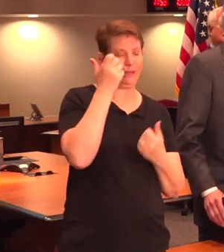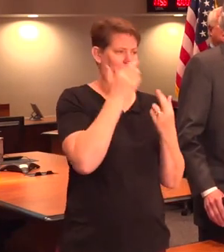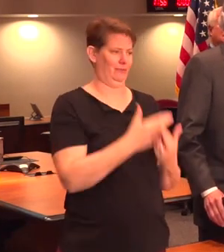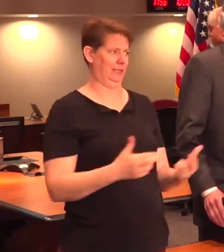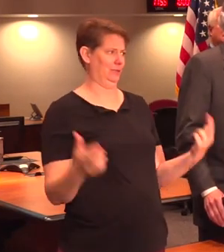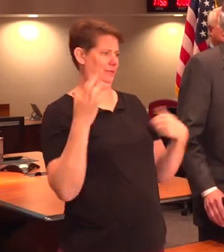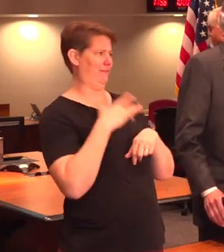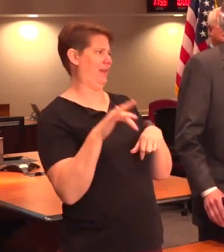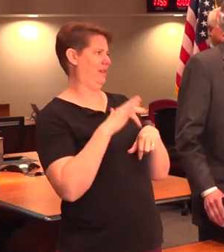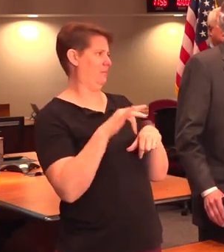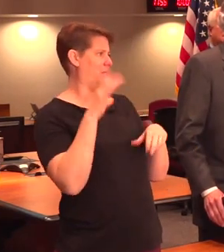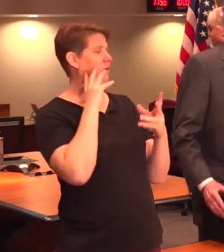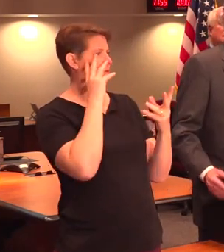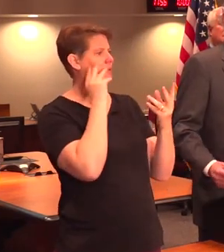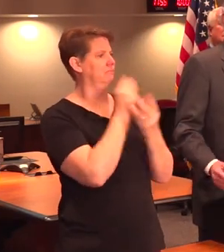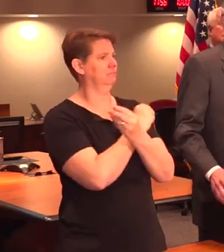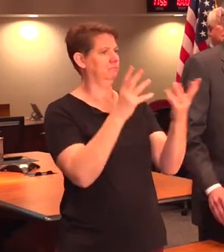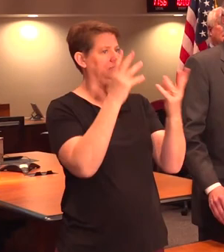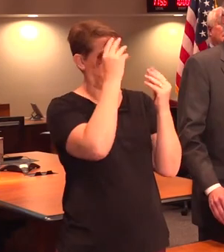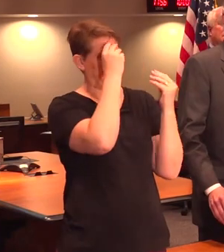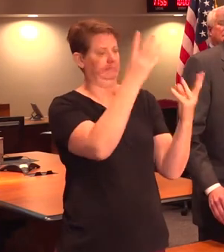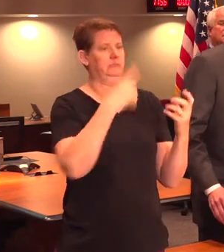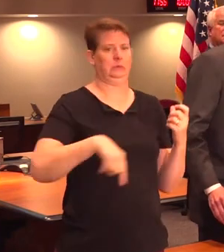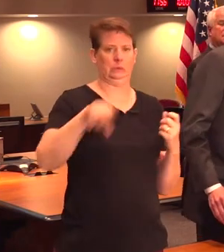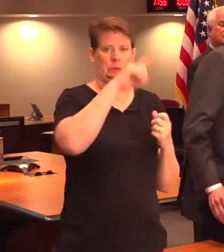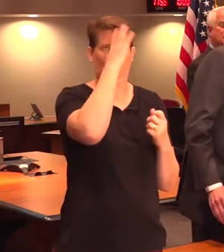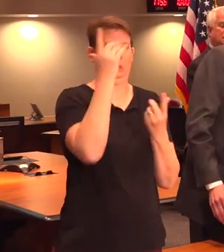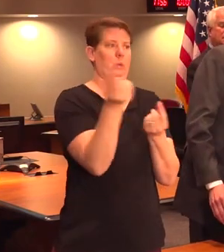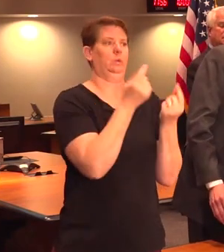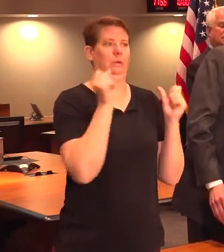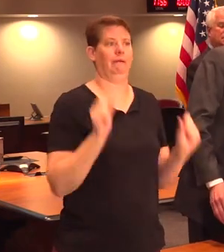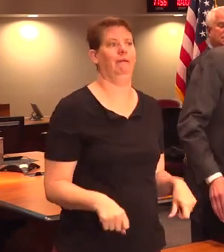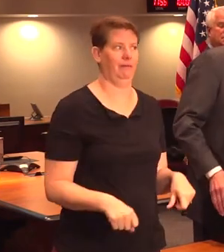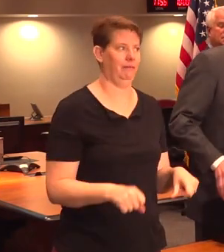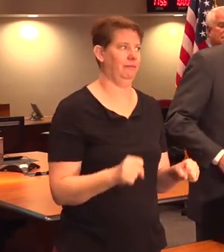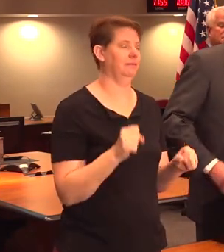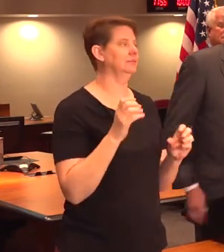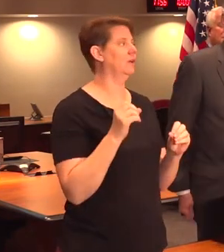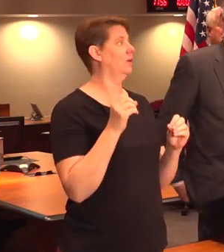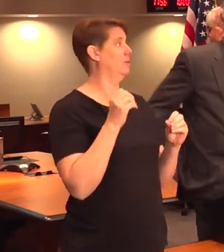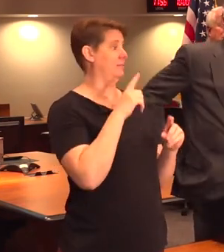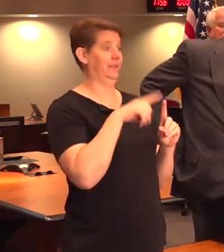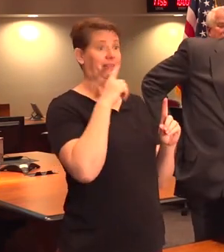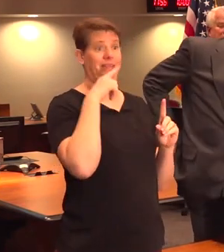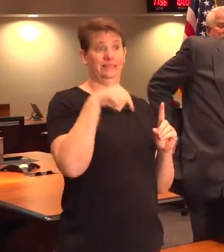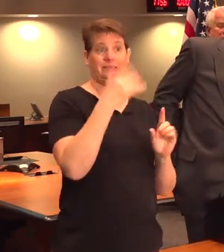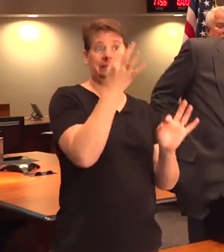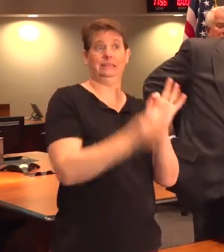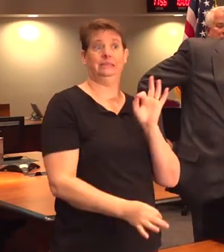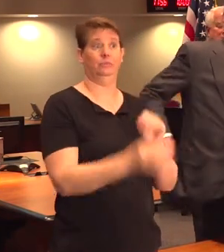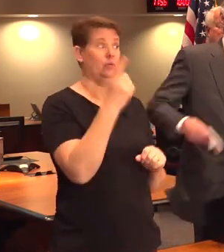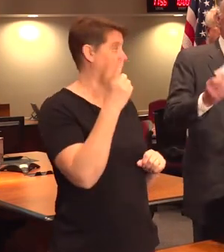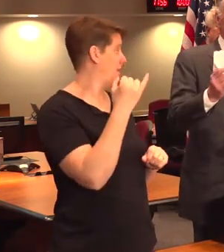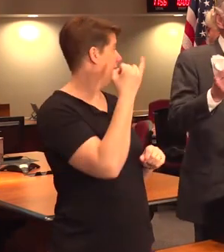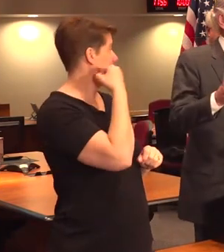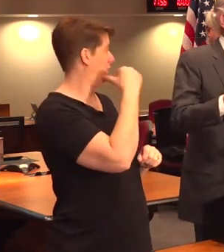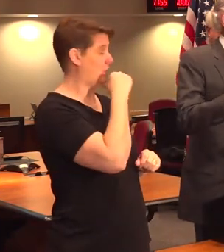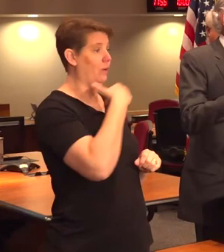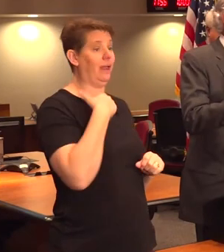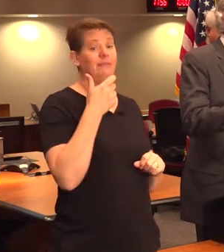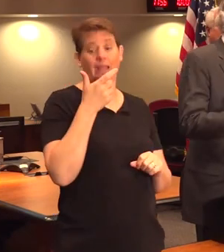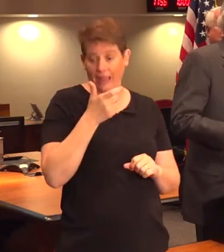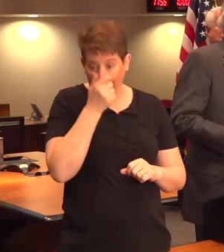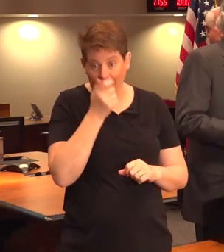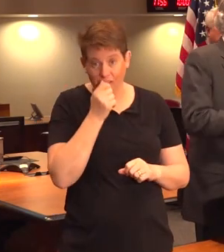resources that are available are brought to bear on the situation. But again, this is a simple one. If you don't have a